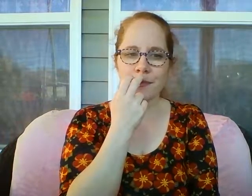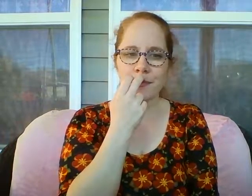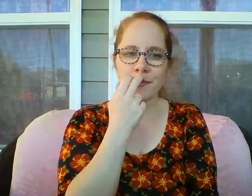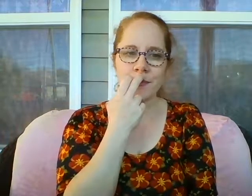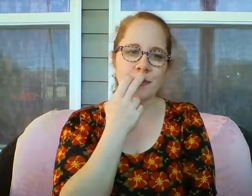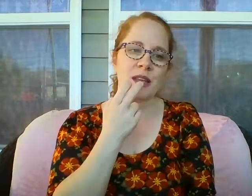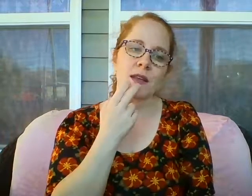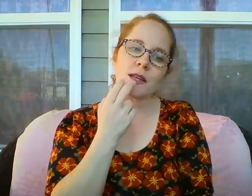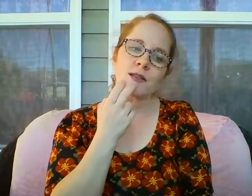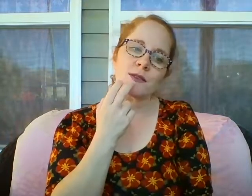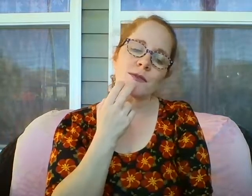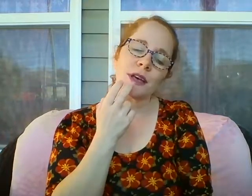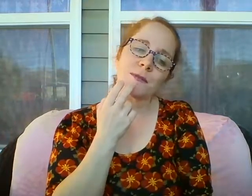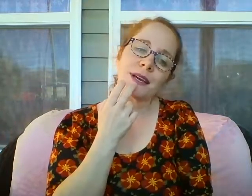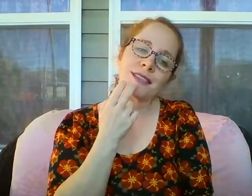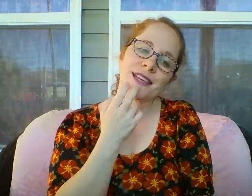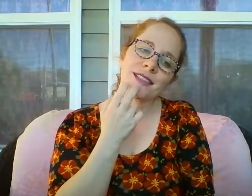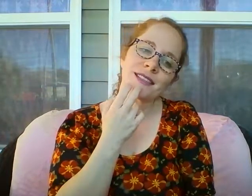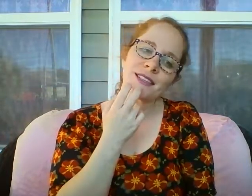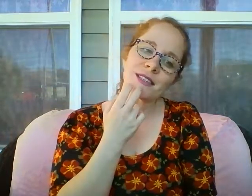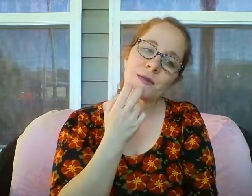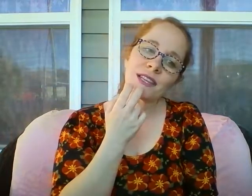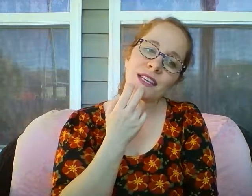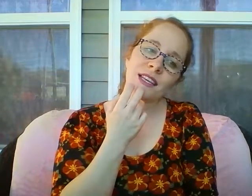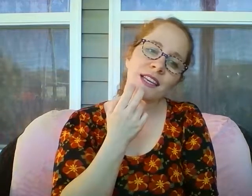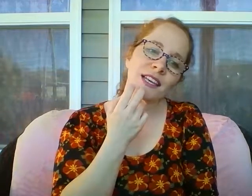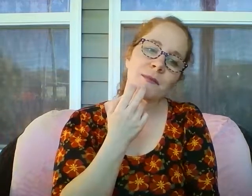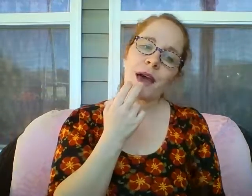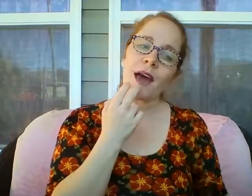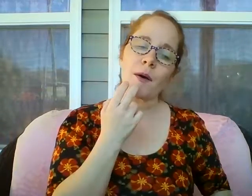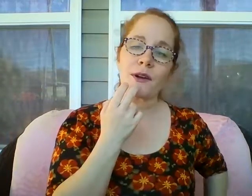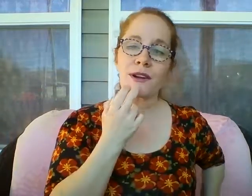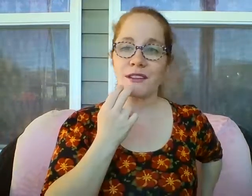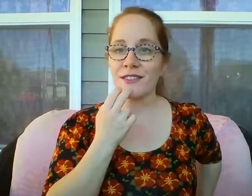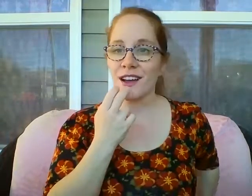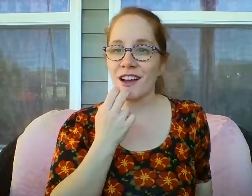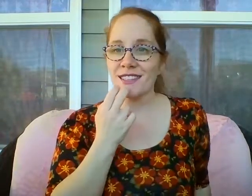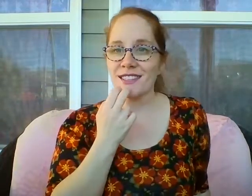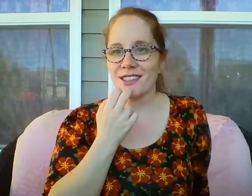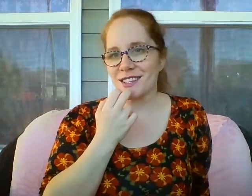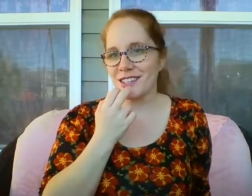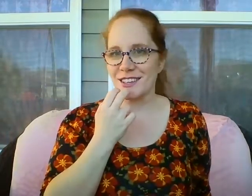To flood my senses with the healing power of God's good grace.